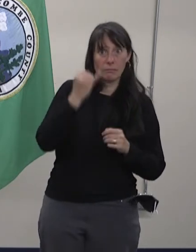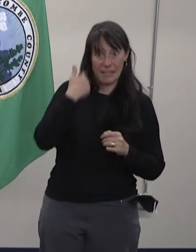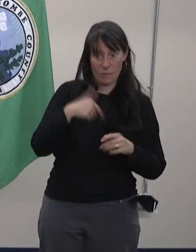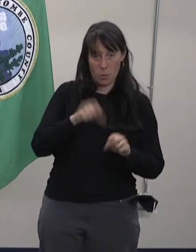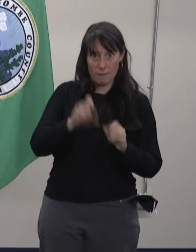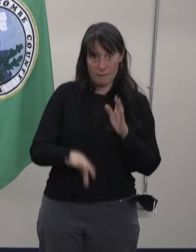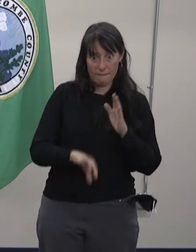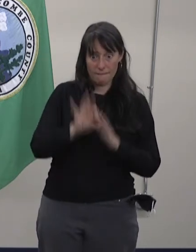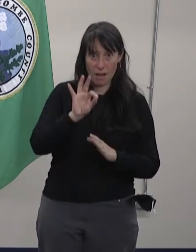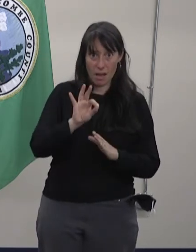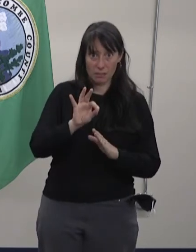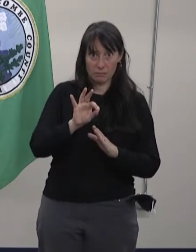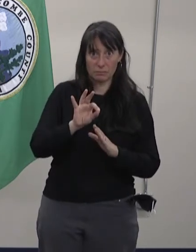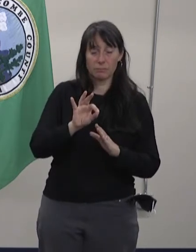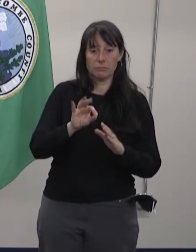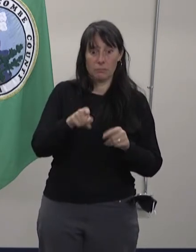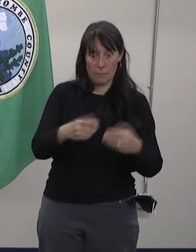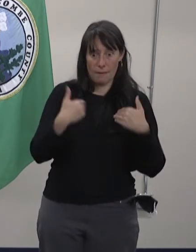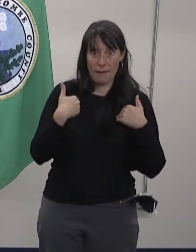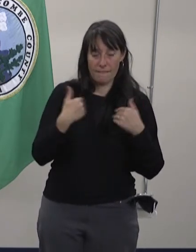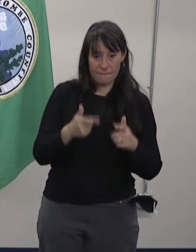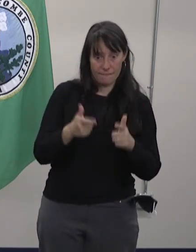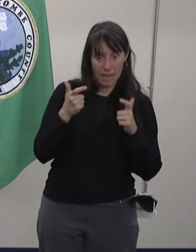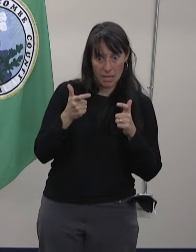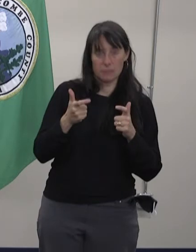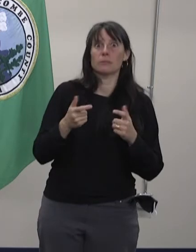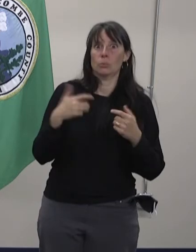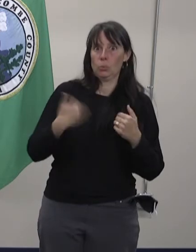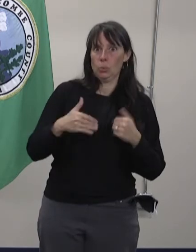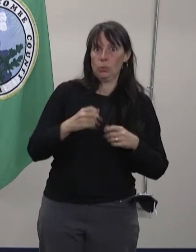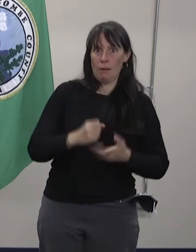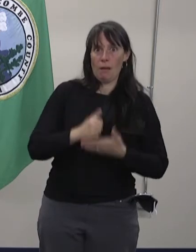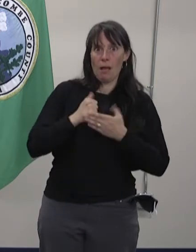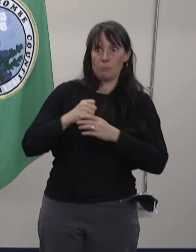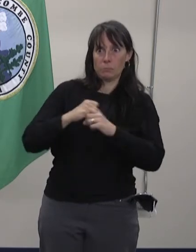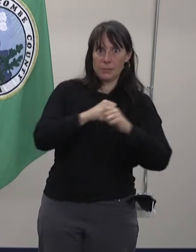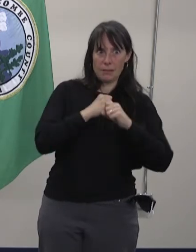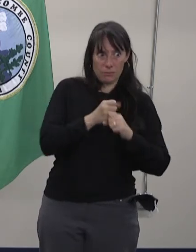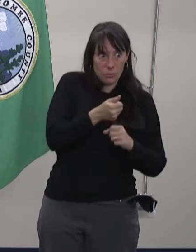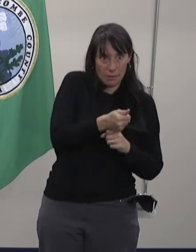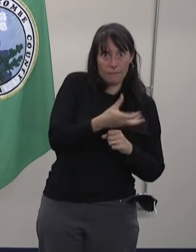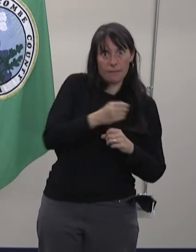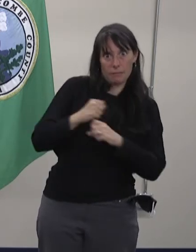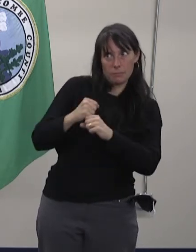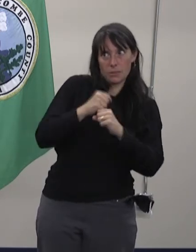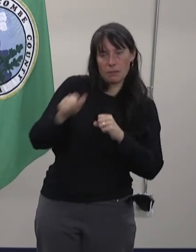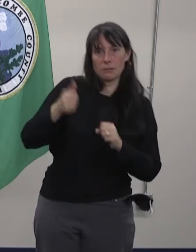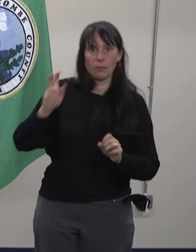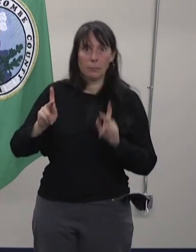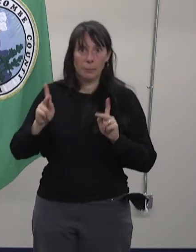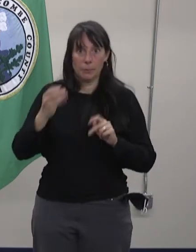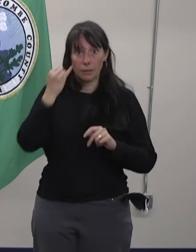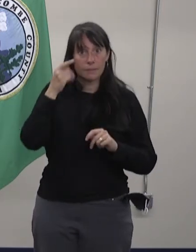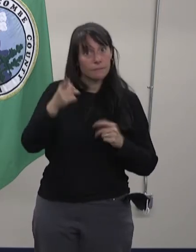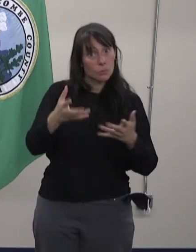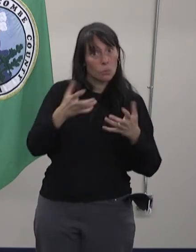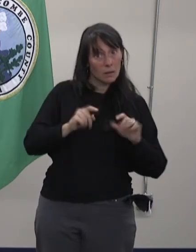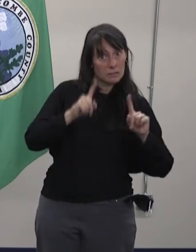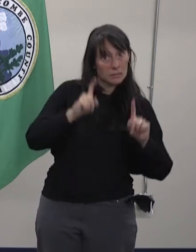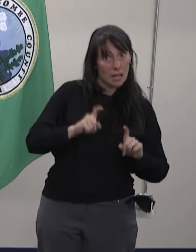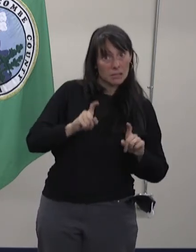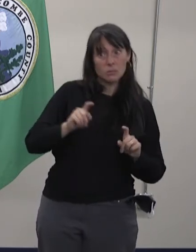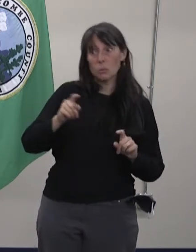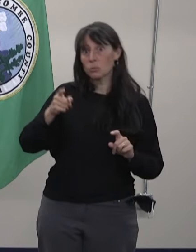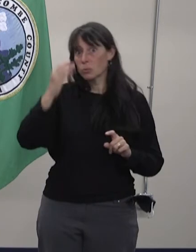and protect our loved ones and neighbors. If you or someone you know is interested in testing, there are several